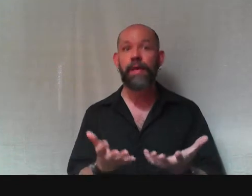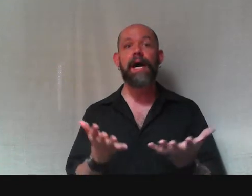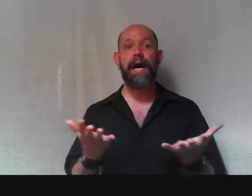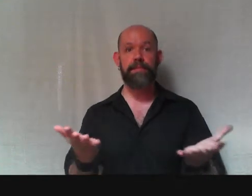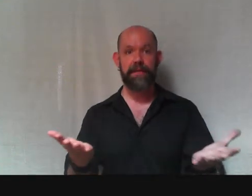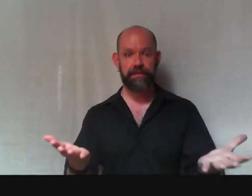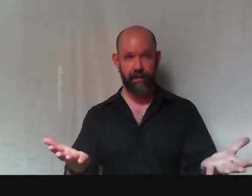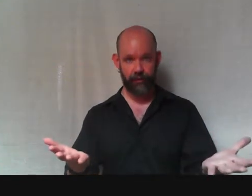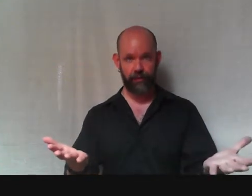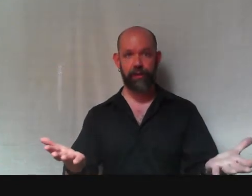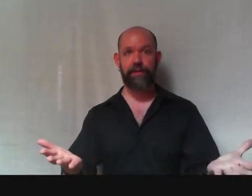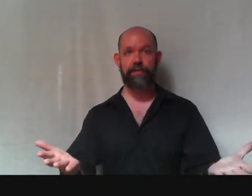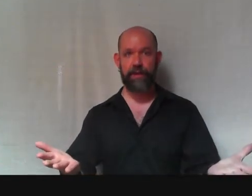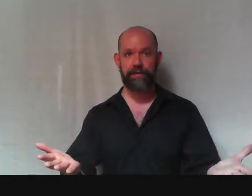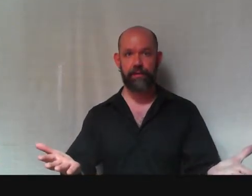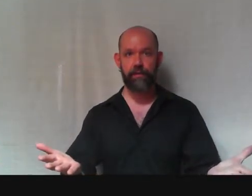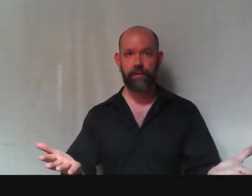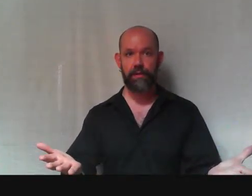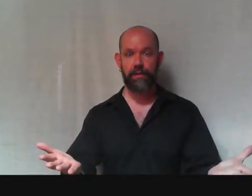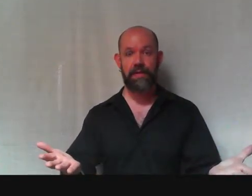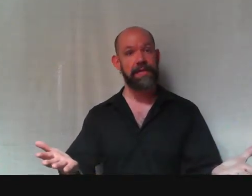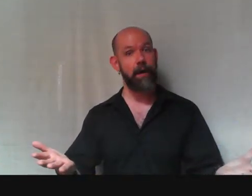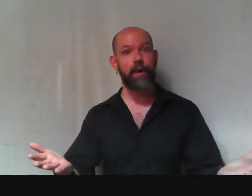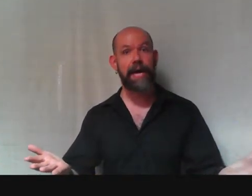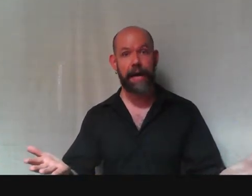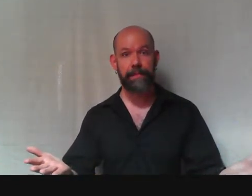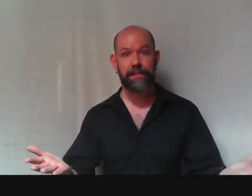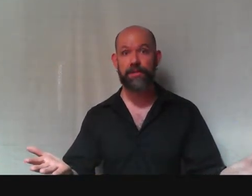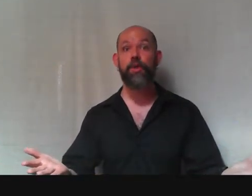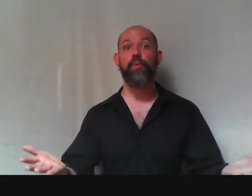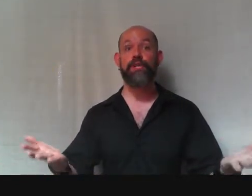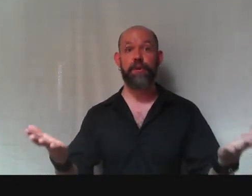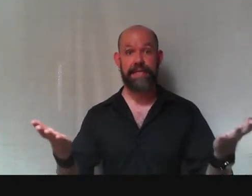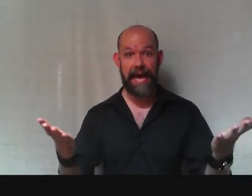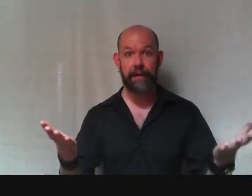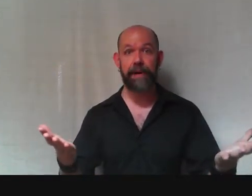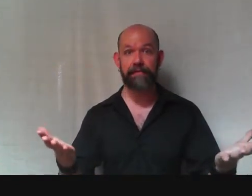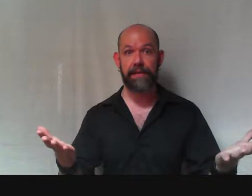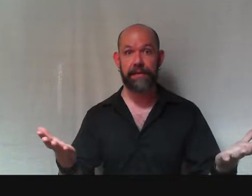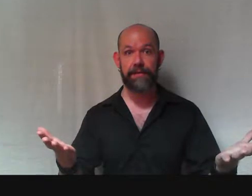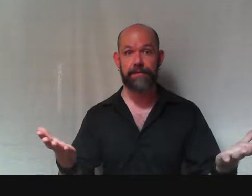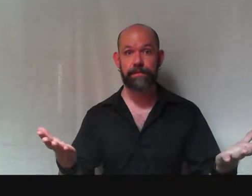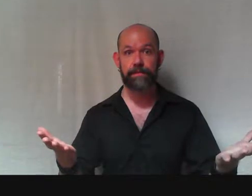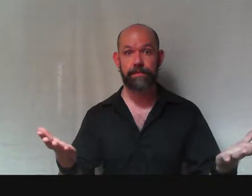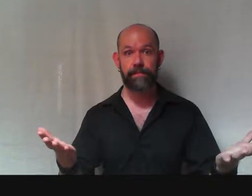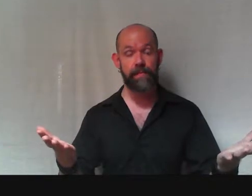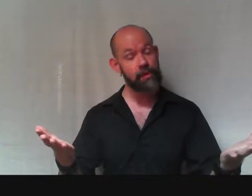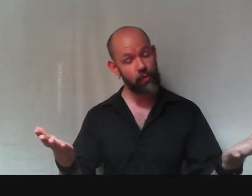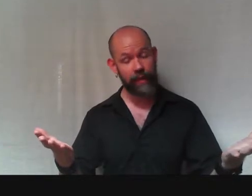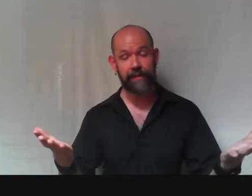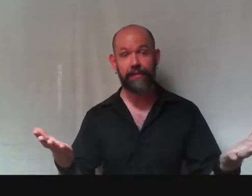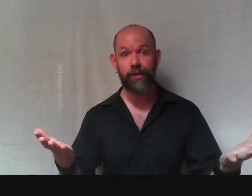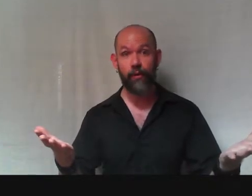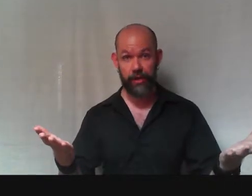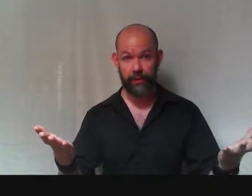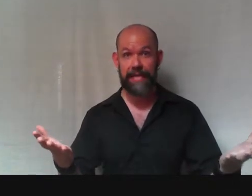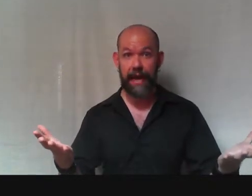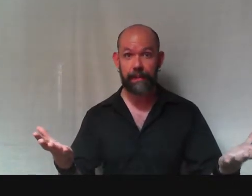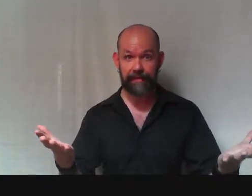I am being vulnerable in front of you. Now, what happens when you attack my feelings? Well, when you attack my